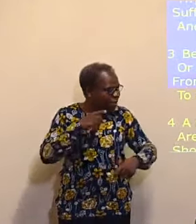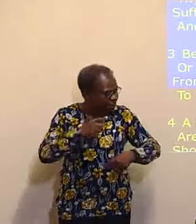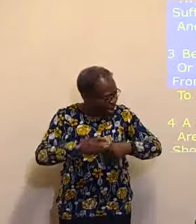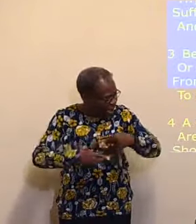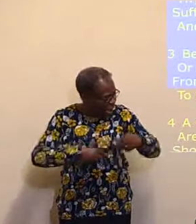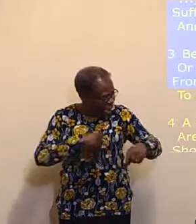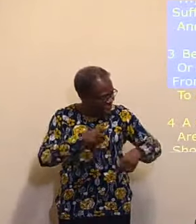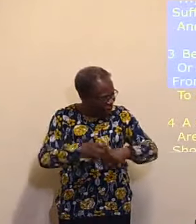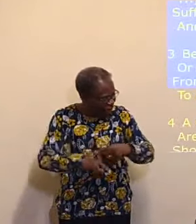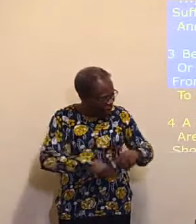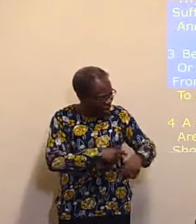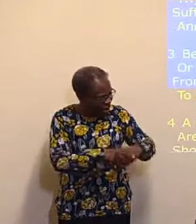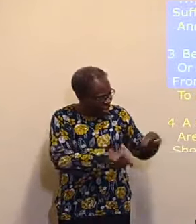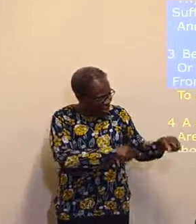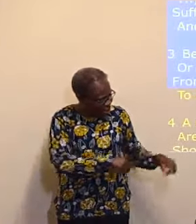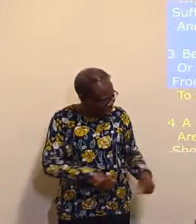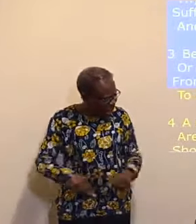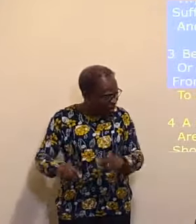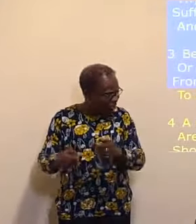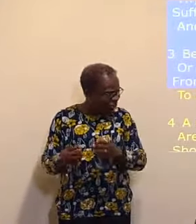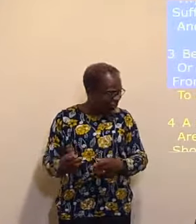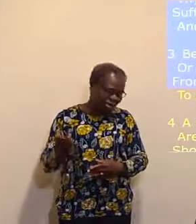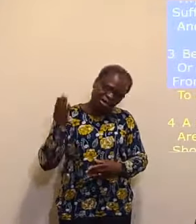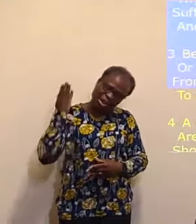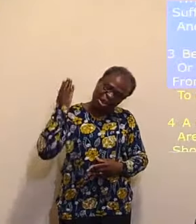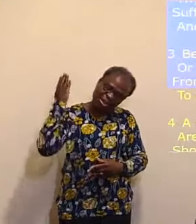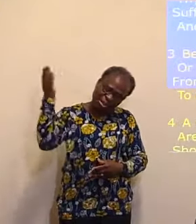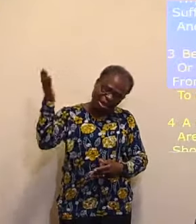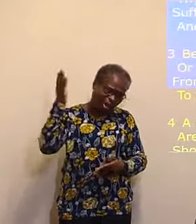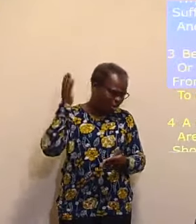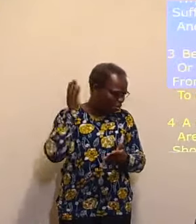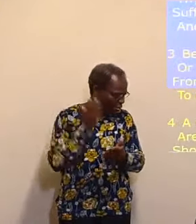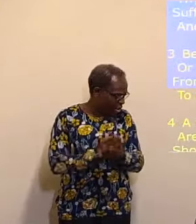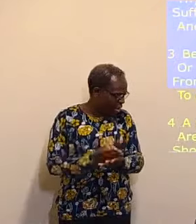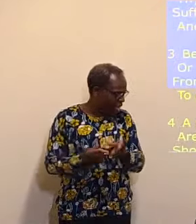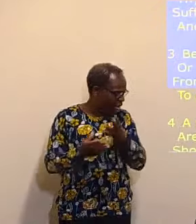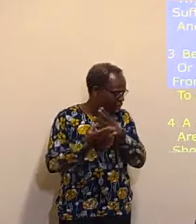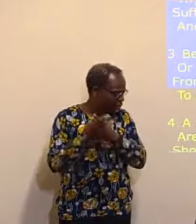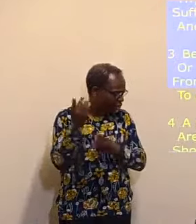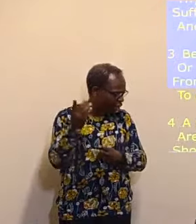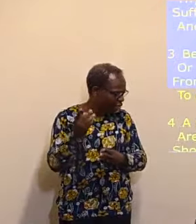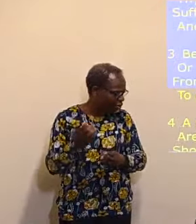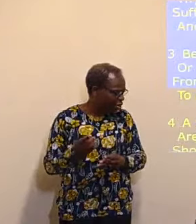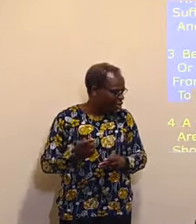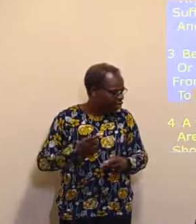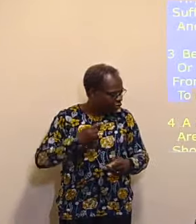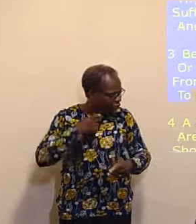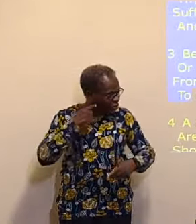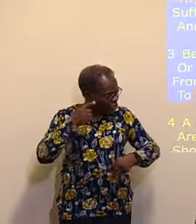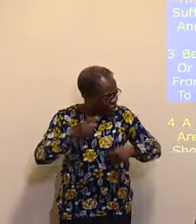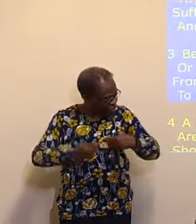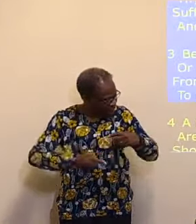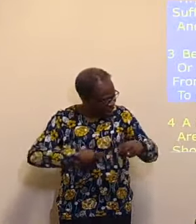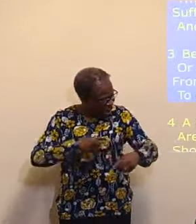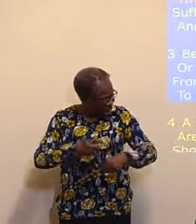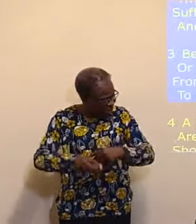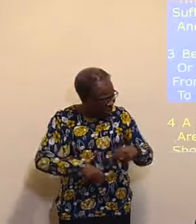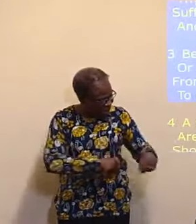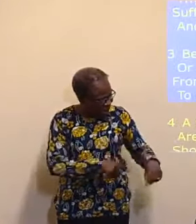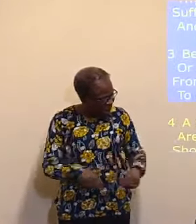everlasting thou art bold To endless